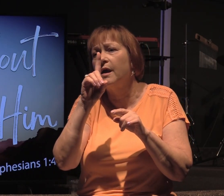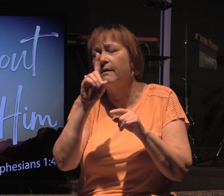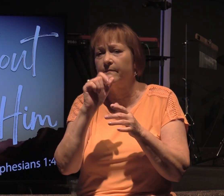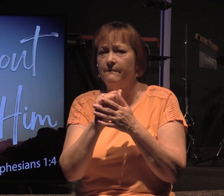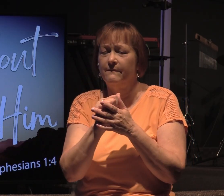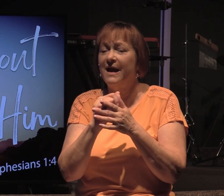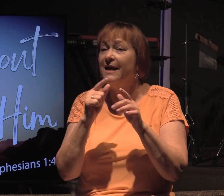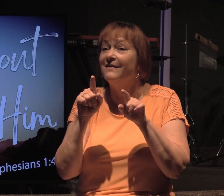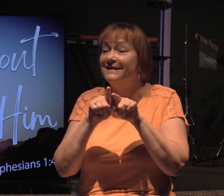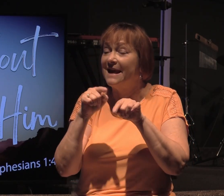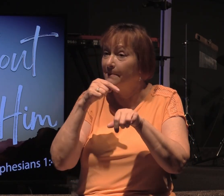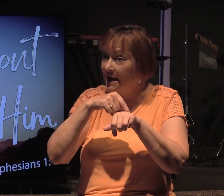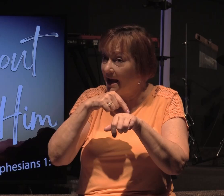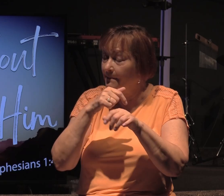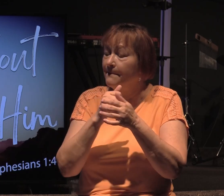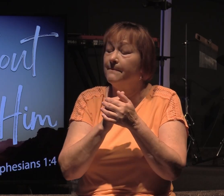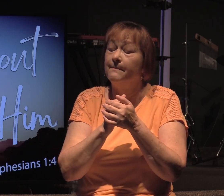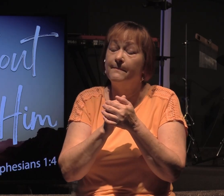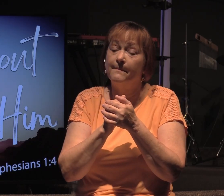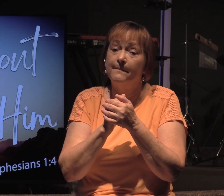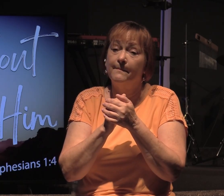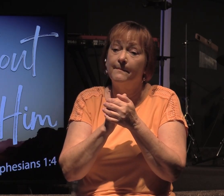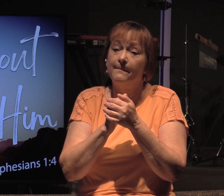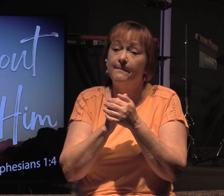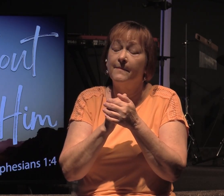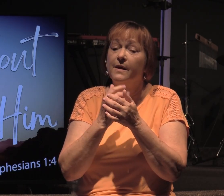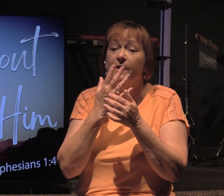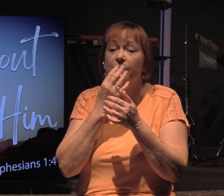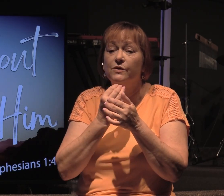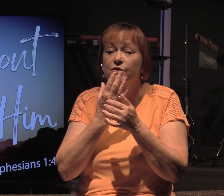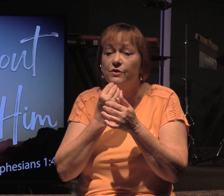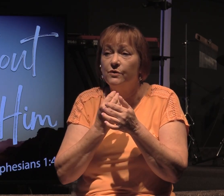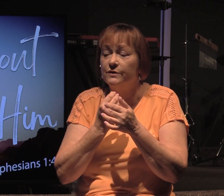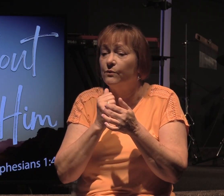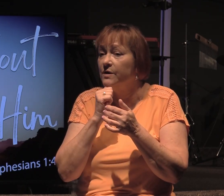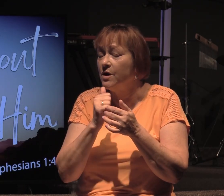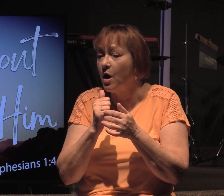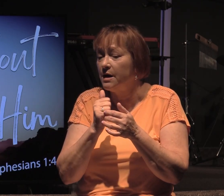At the same time, the Jews would not